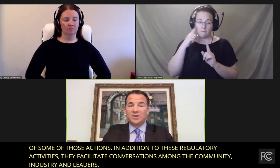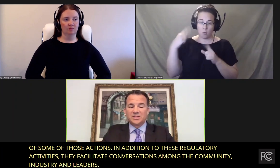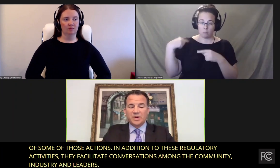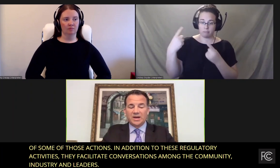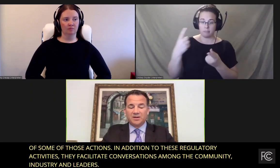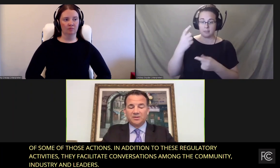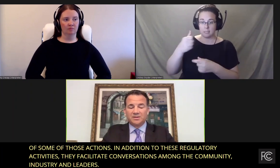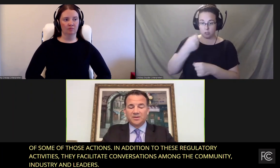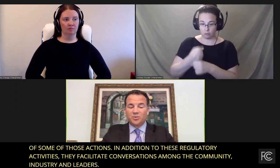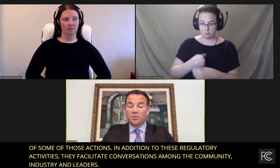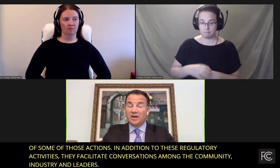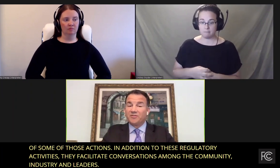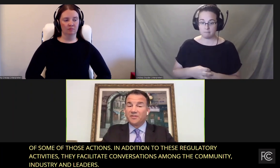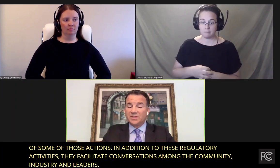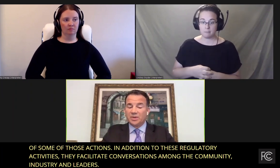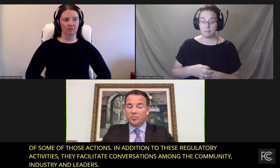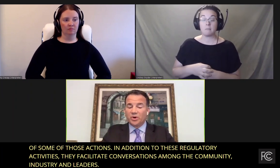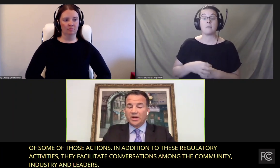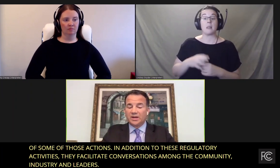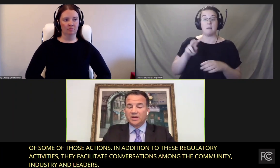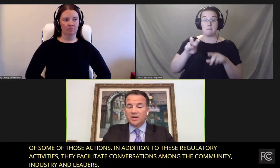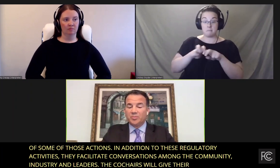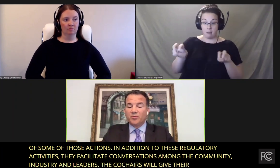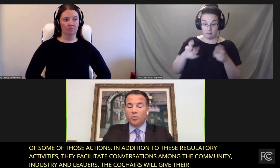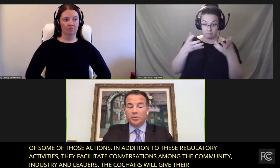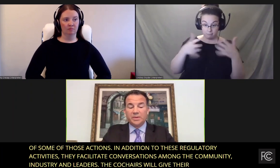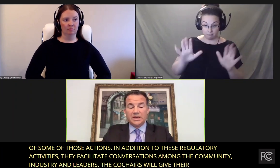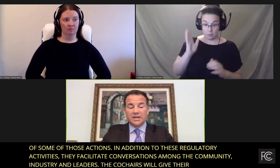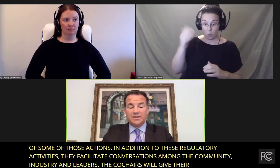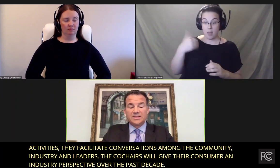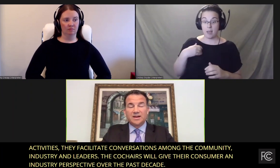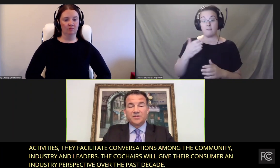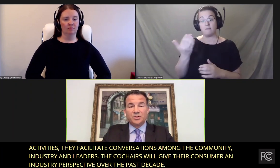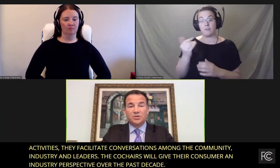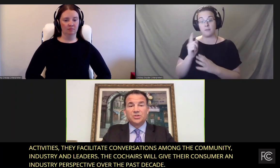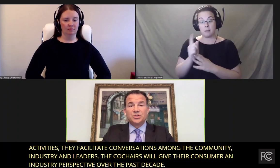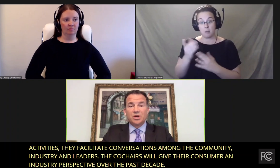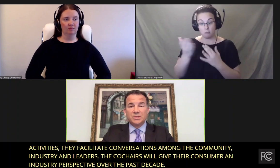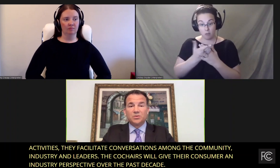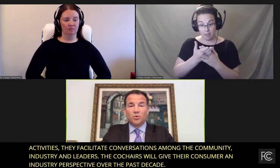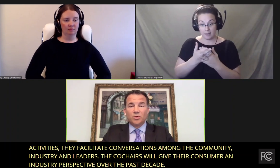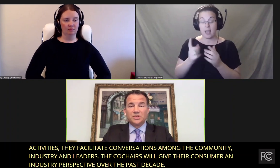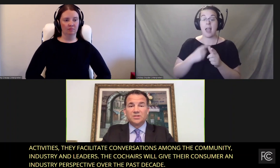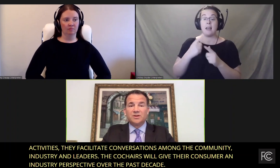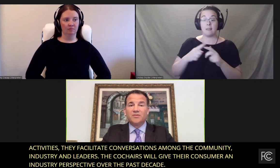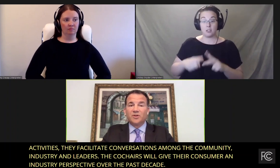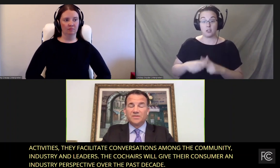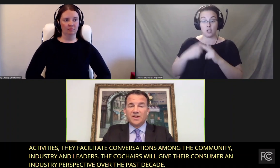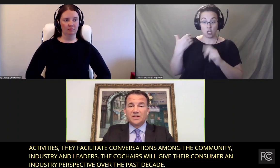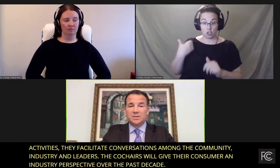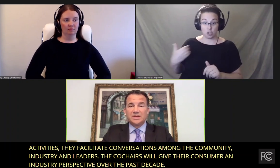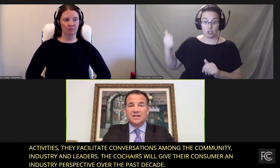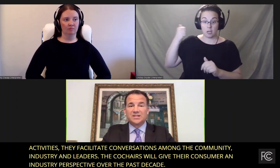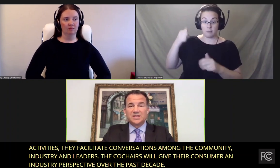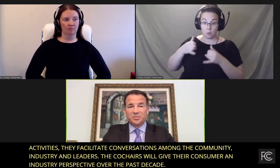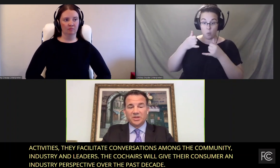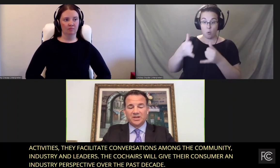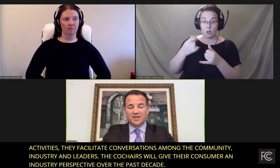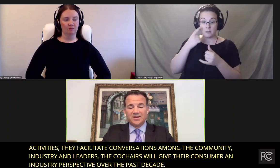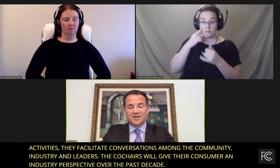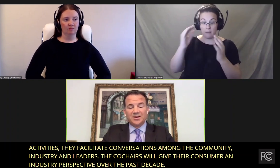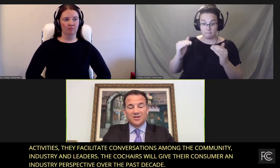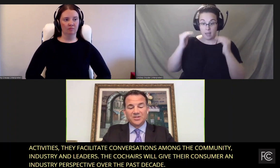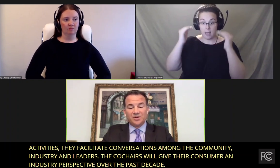Following this panel, we will have a 15-minute break before we begin this afternoon's Chairman's Awards for Advancement in